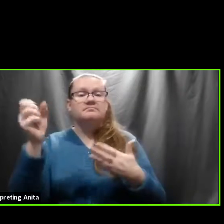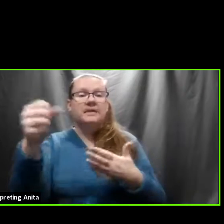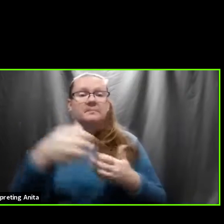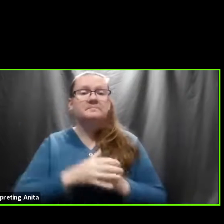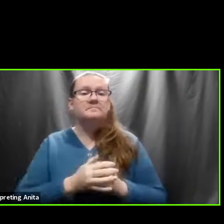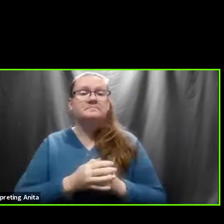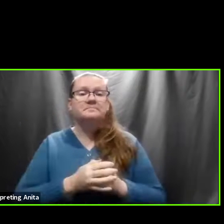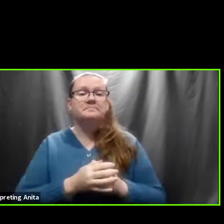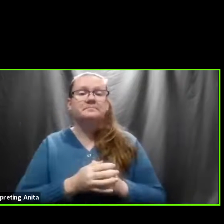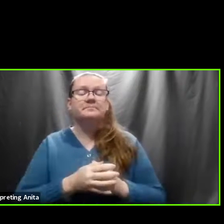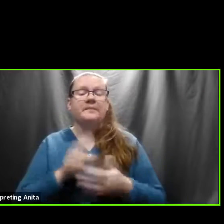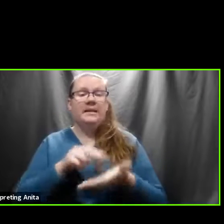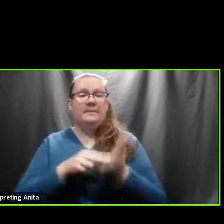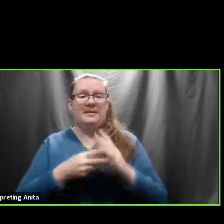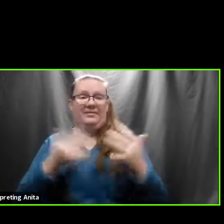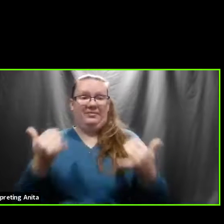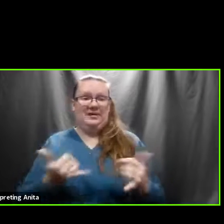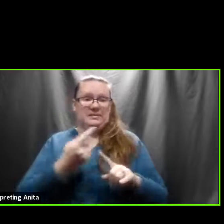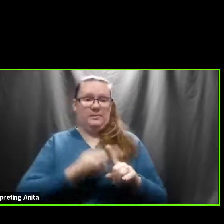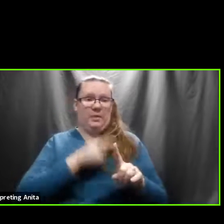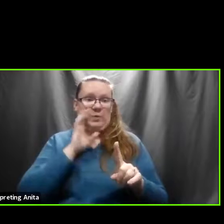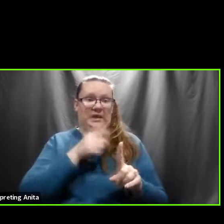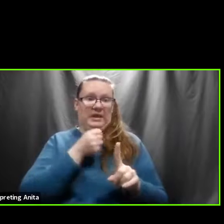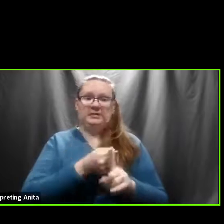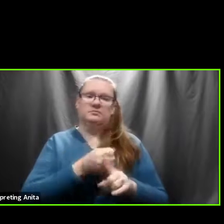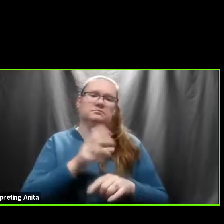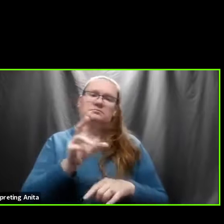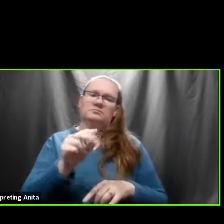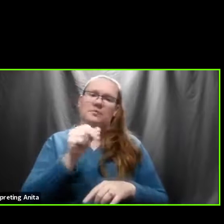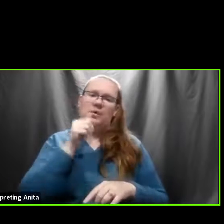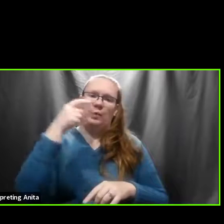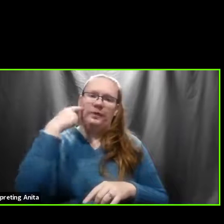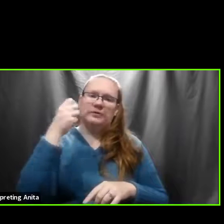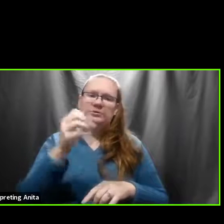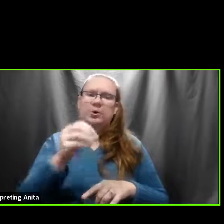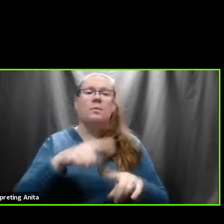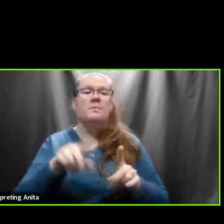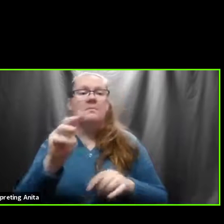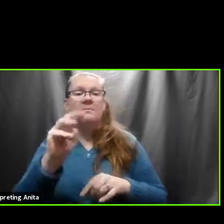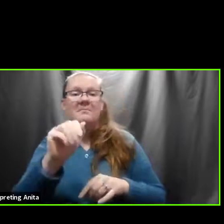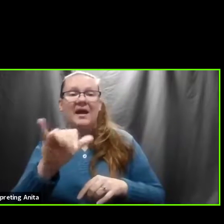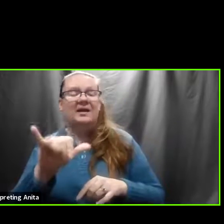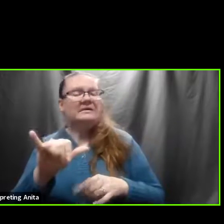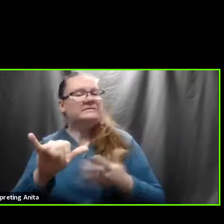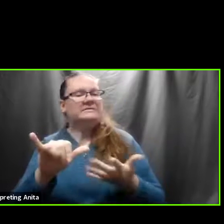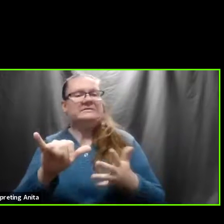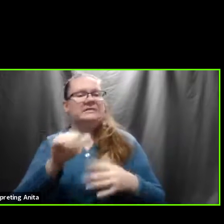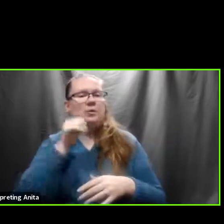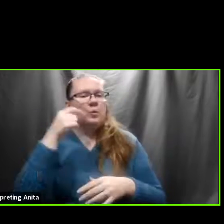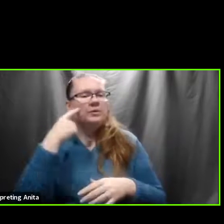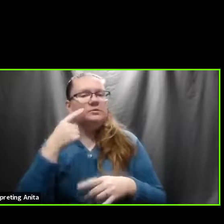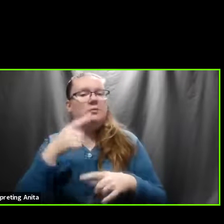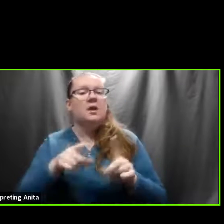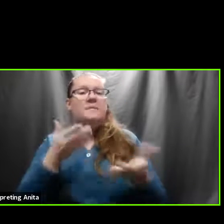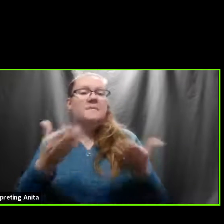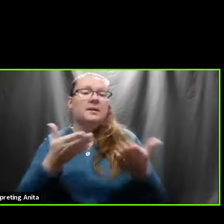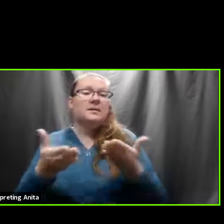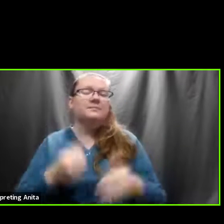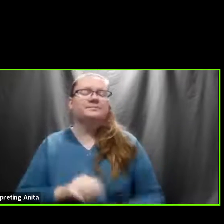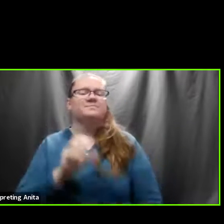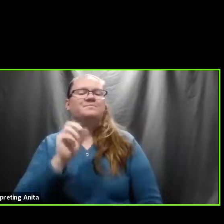don't think it's going to be anytime this month or May, but again, that could change. Okay. Thank you. Sure.